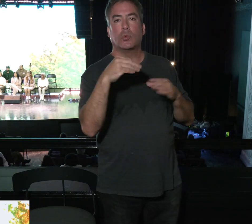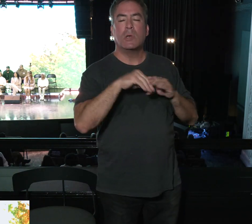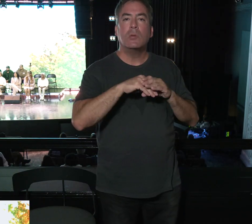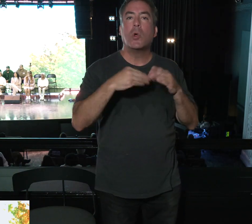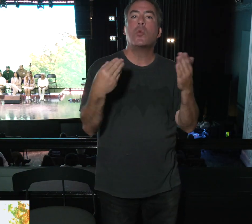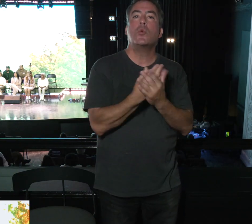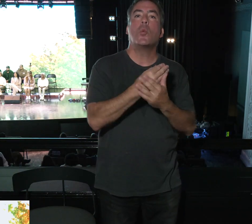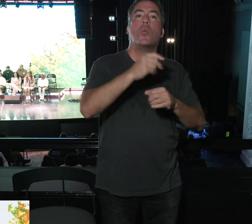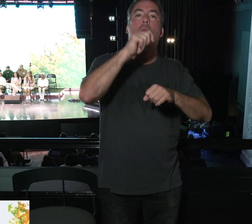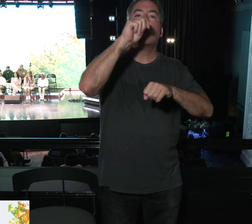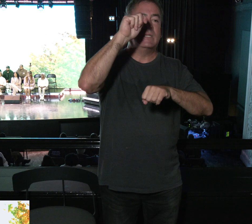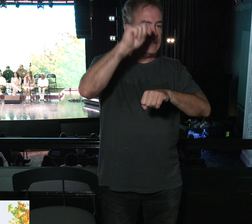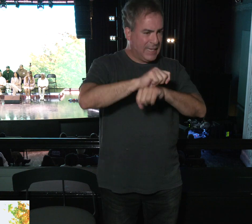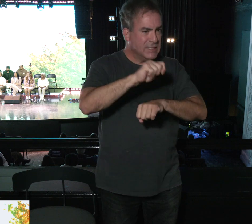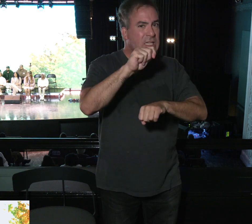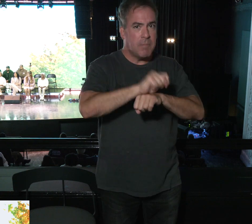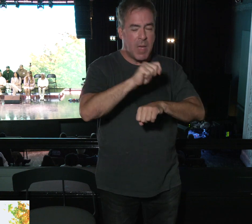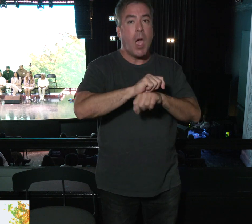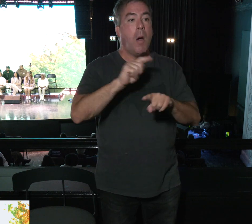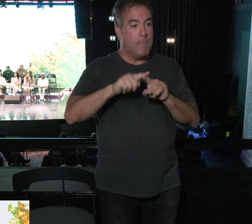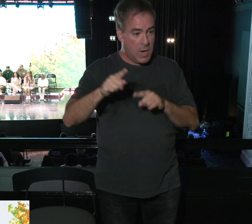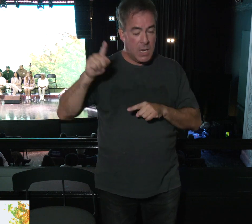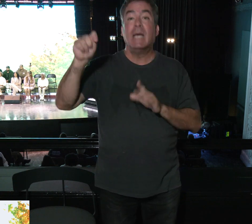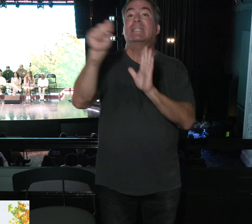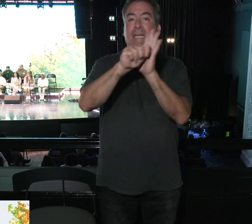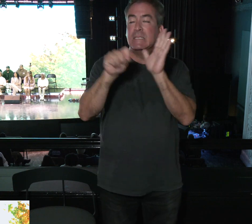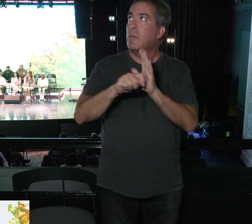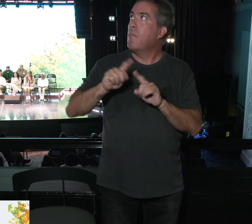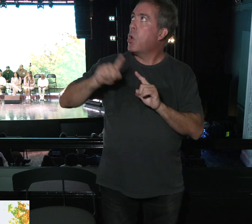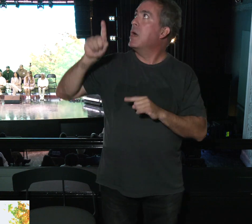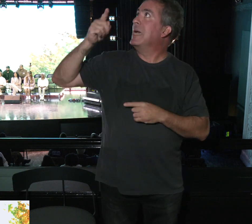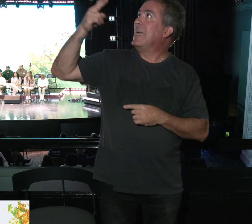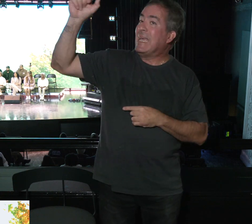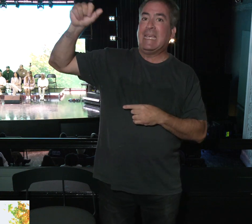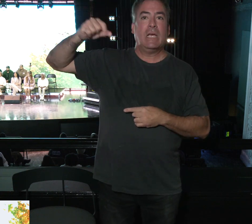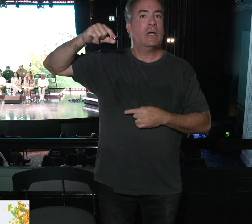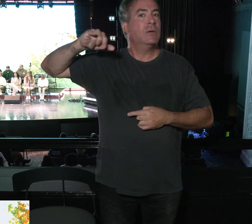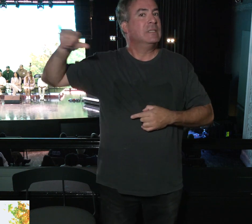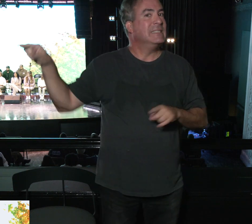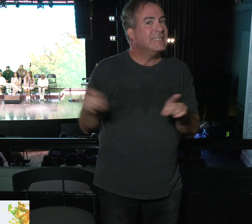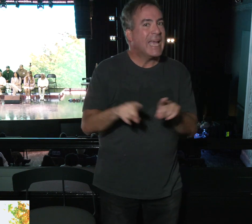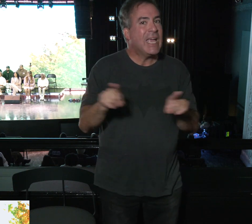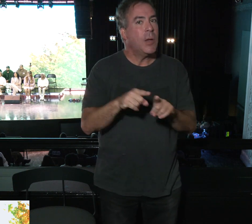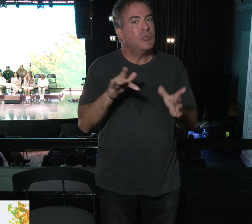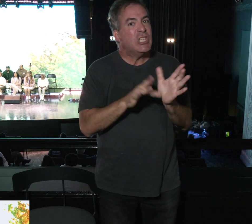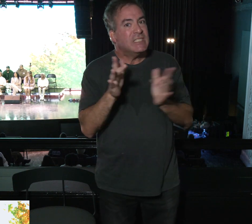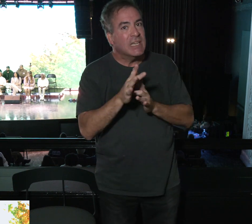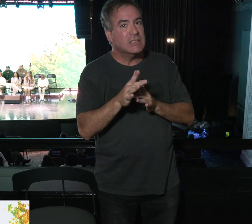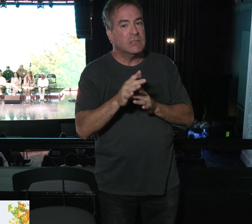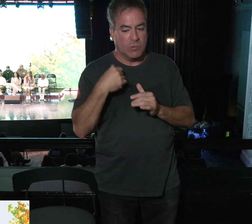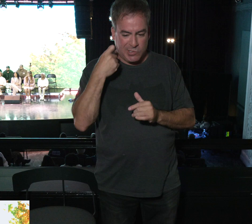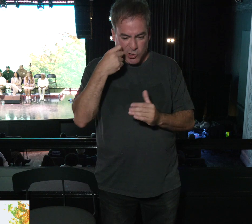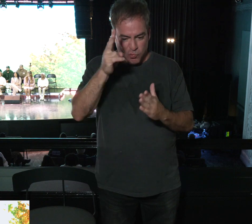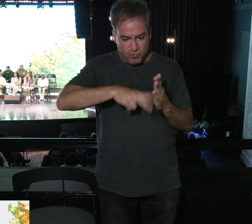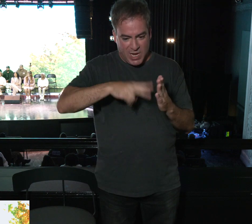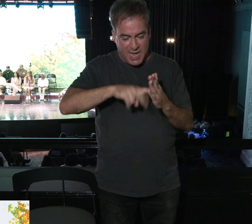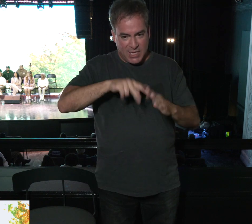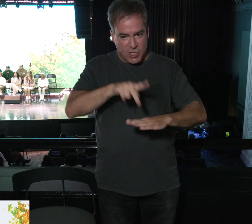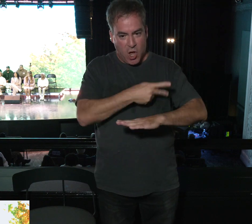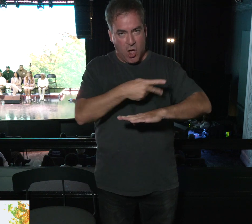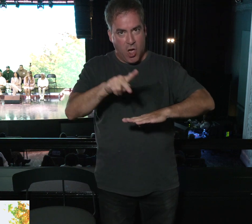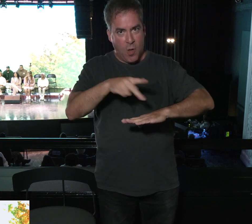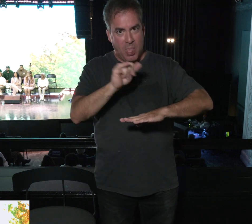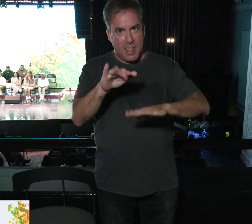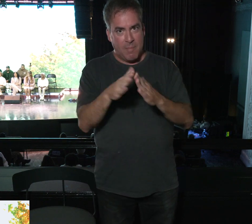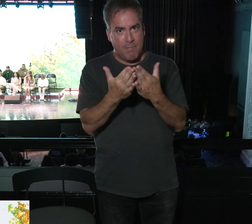Testament, but that's not correct. He is and always was just like Jesus. I mean, we just read about him in Psalm, in the book